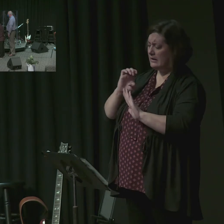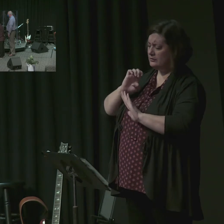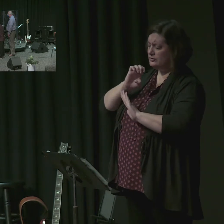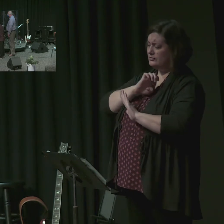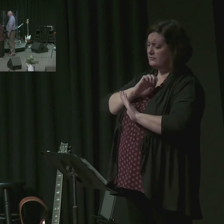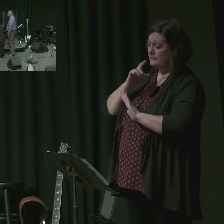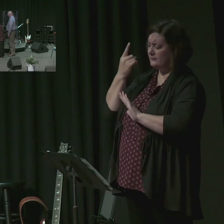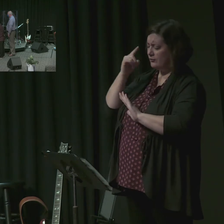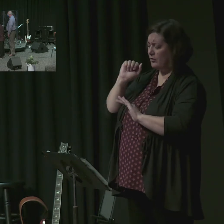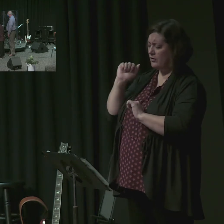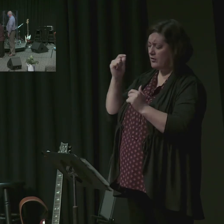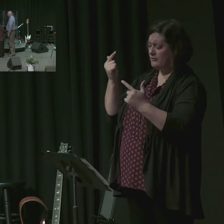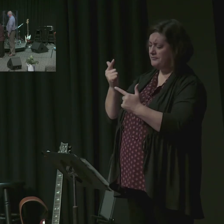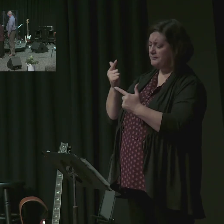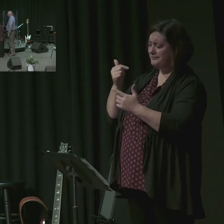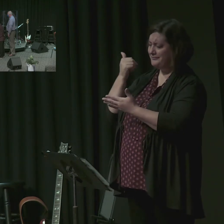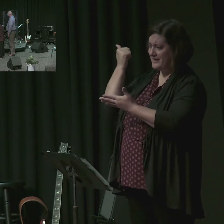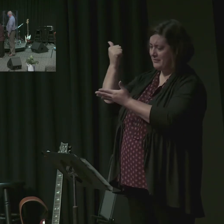We pray it in his name. Amen.